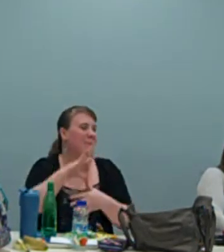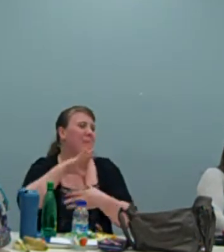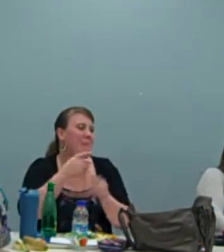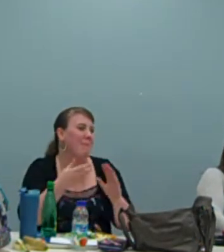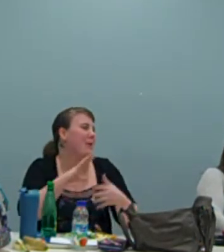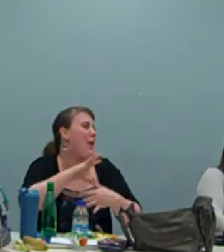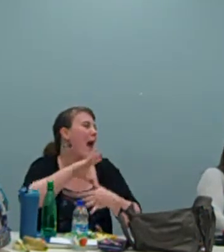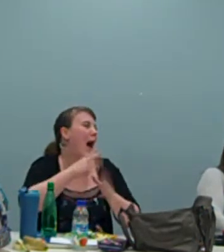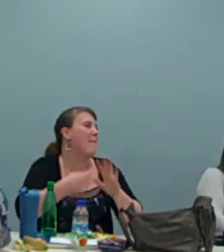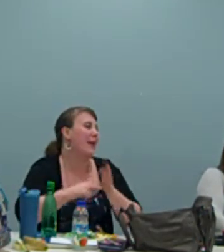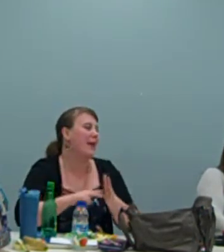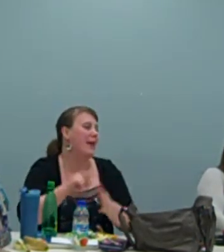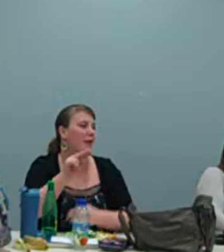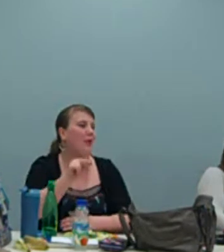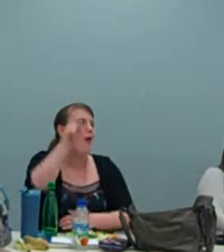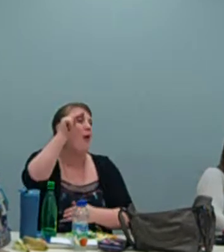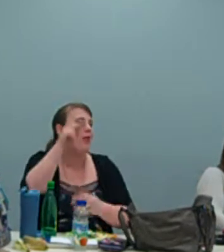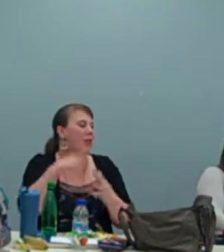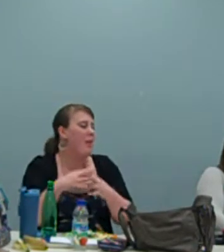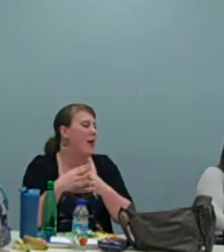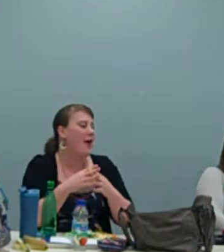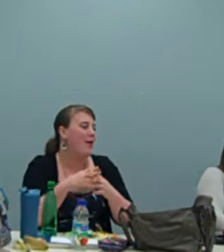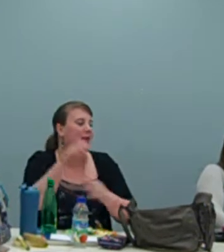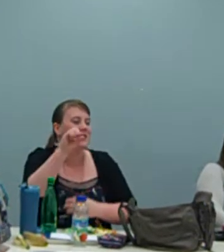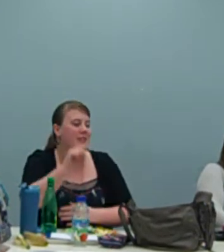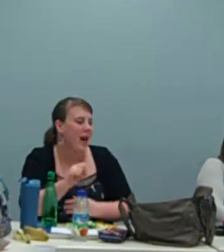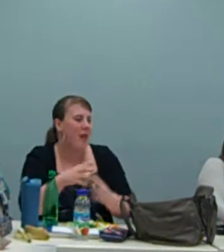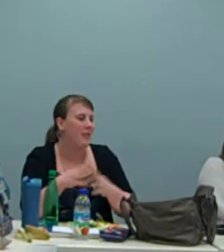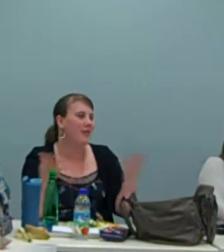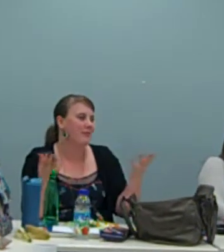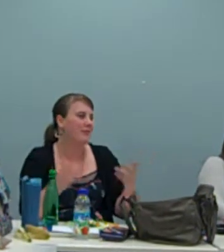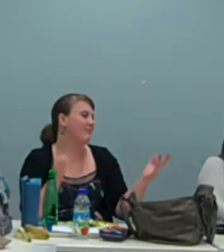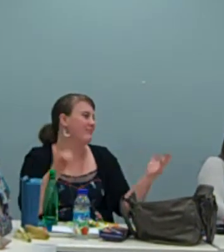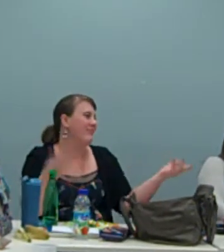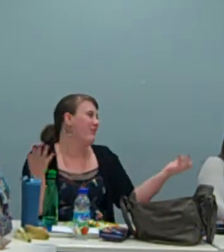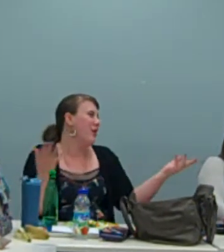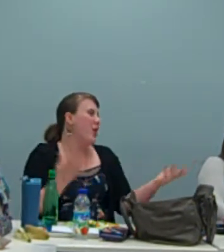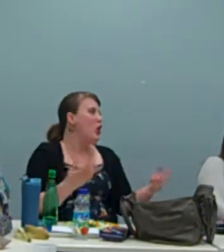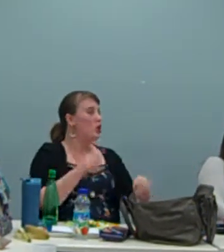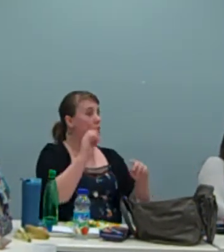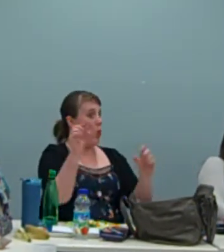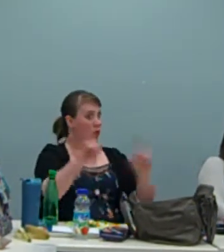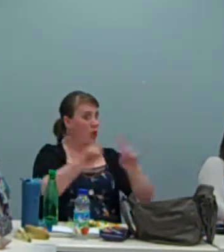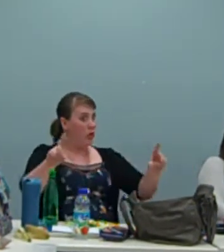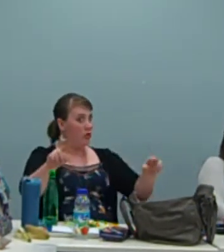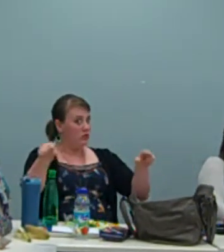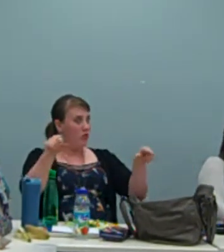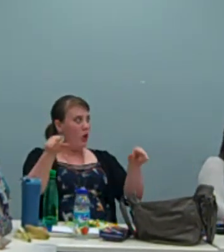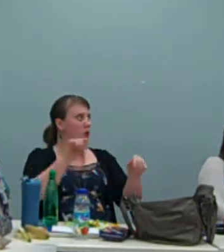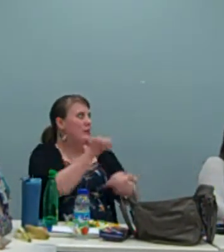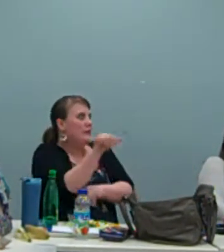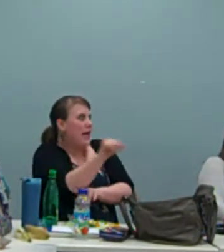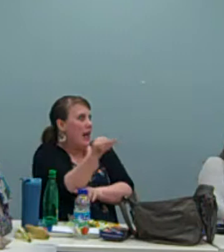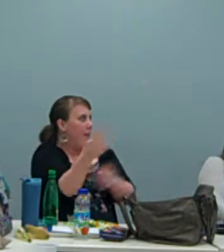and then they say, oh, it's this sign, this is really what the sign means. And then you realize,